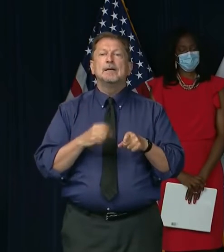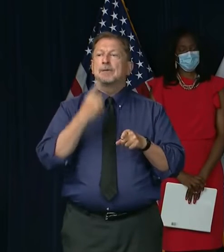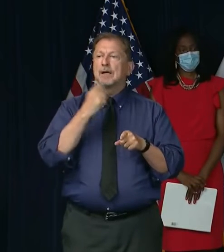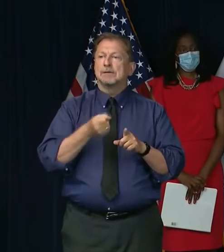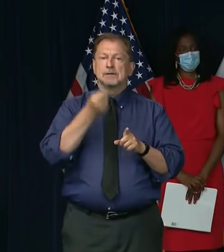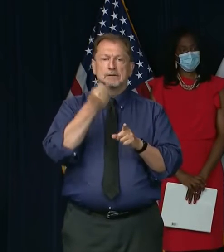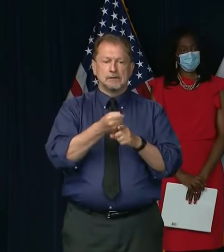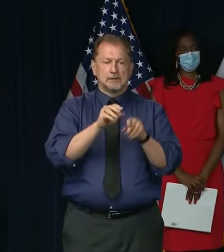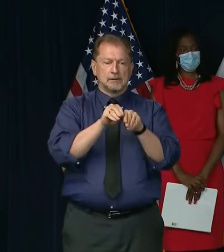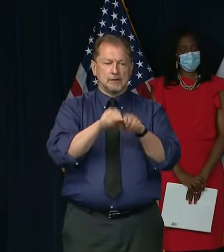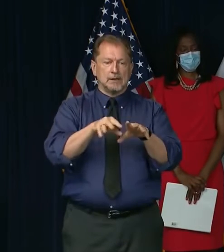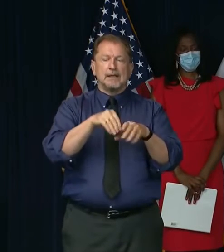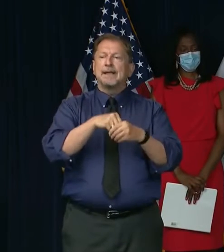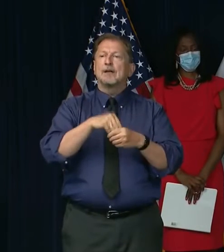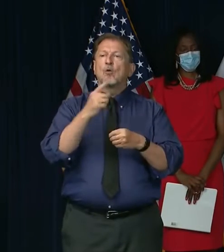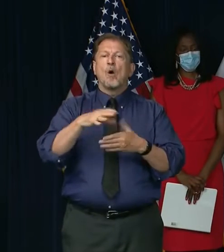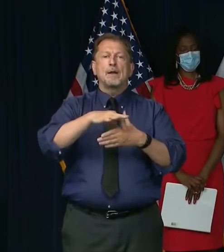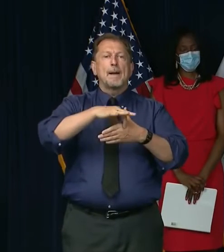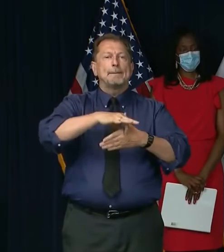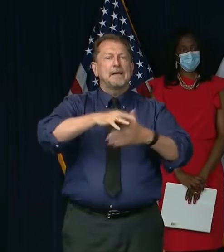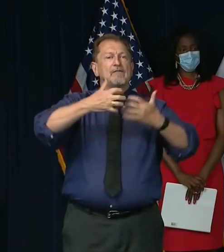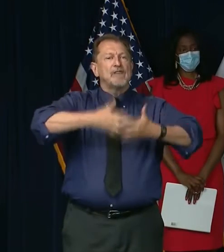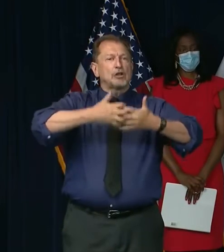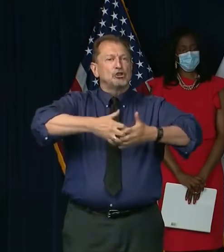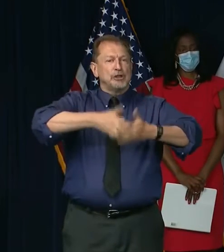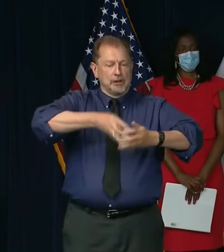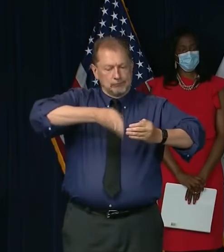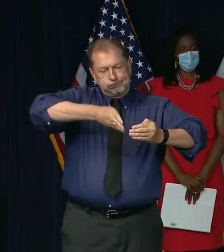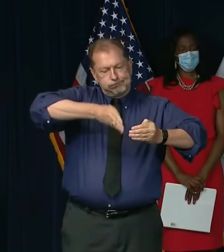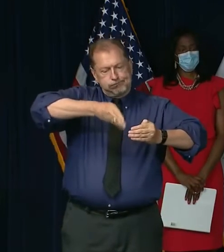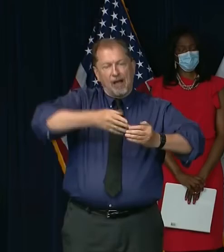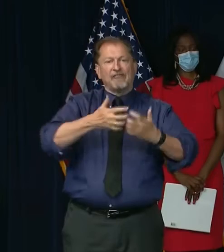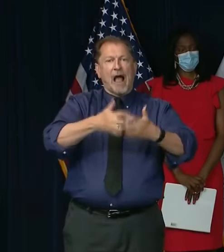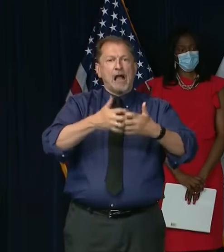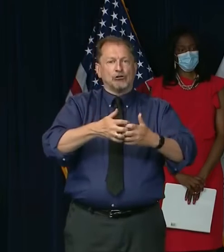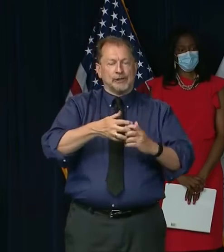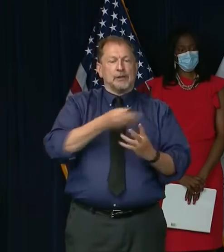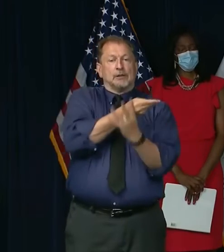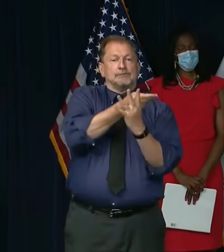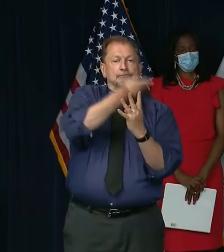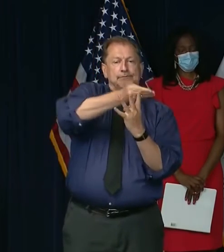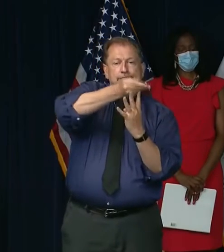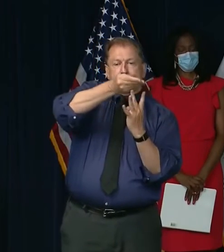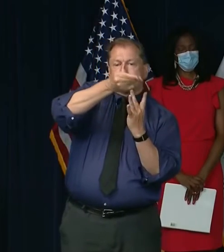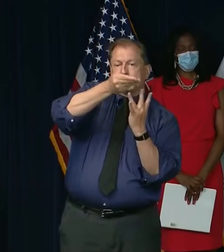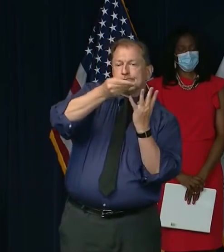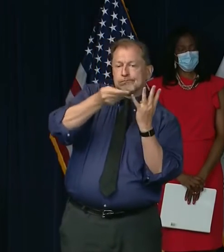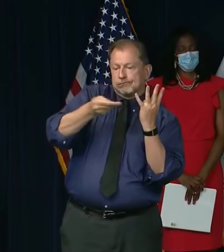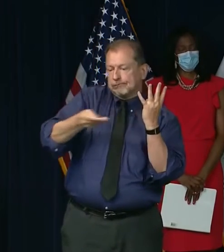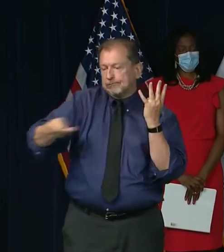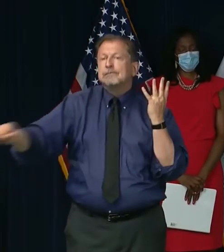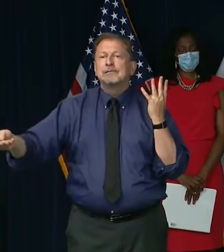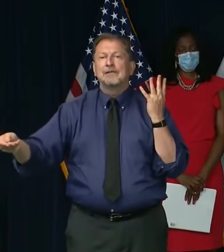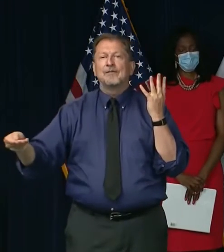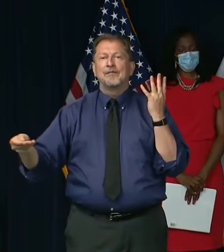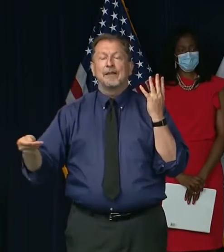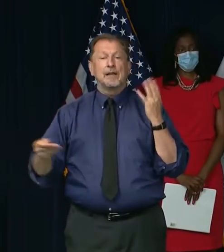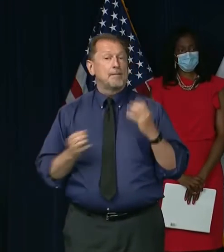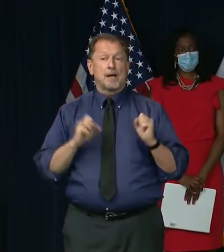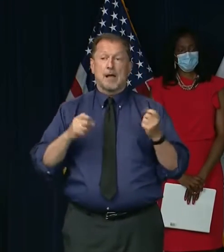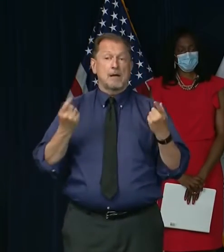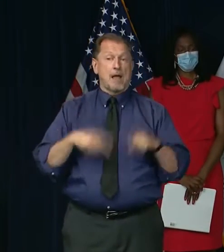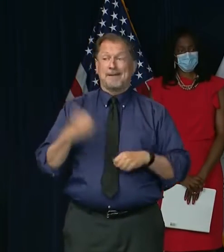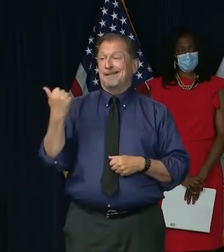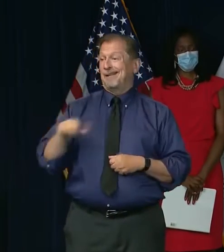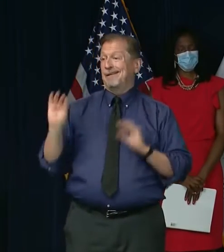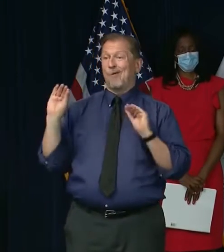outbreak at a meat processing plant in that area. But that can happen anywhere. mean, it isn't just meat processing. can happen in